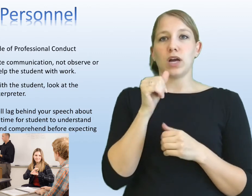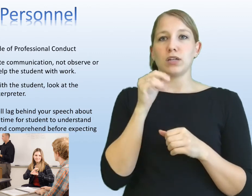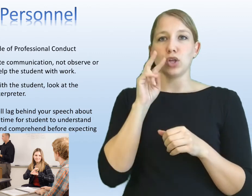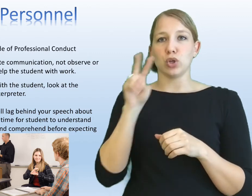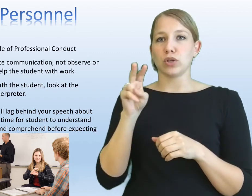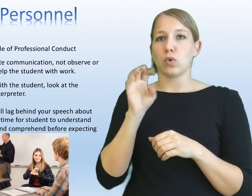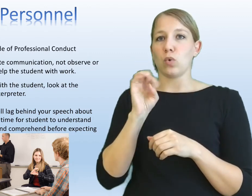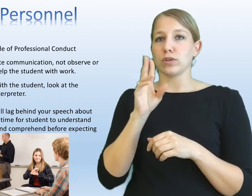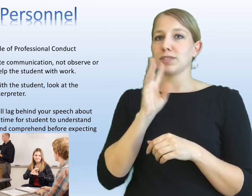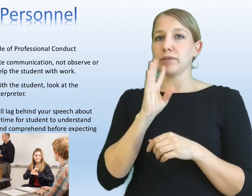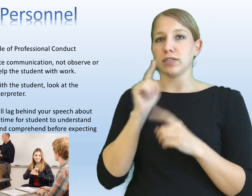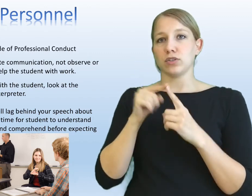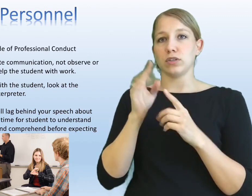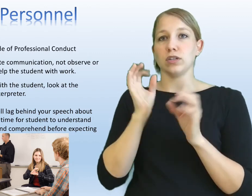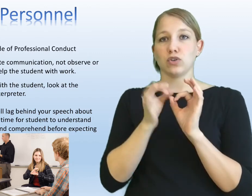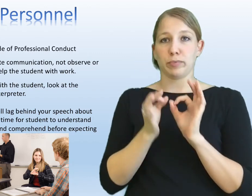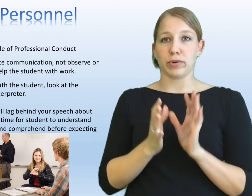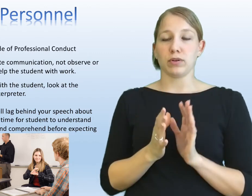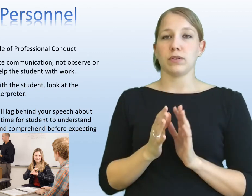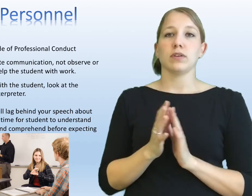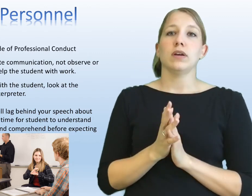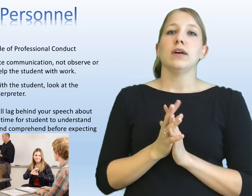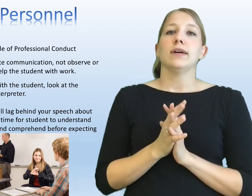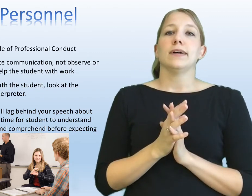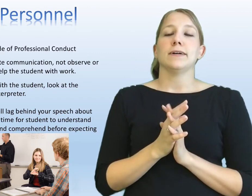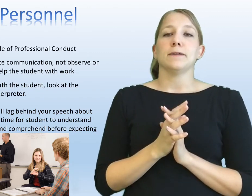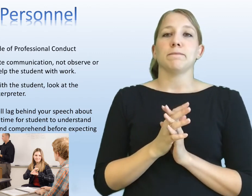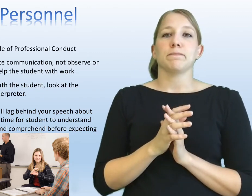Do not look or speak to the interpreter.